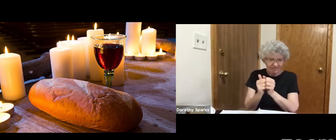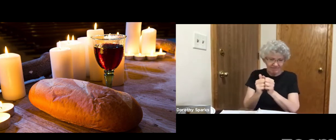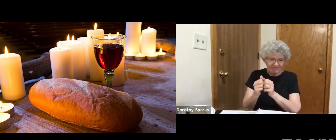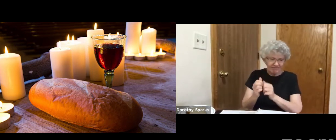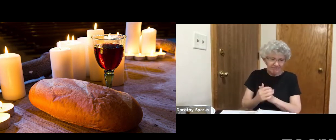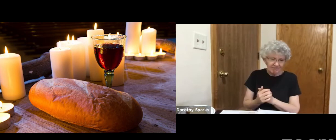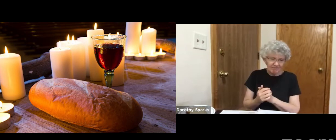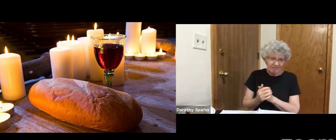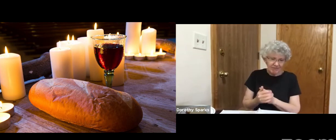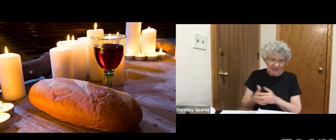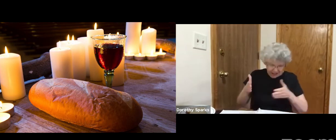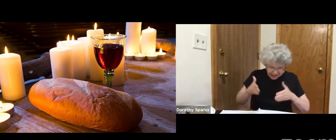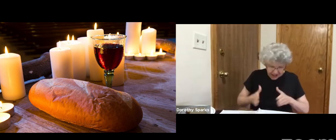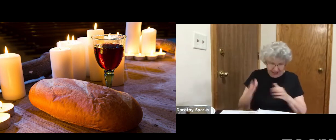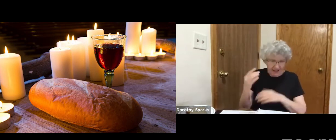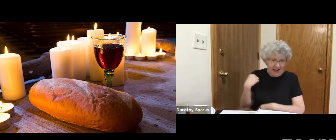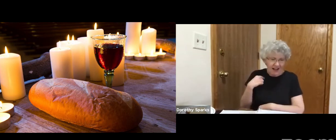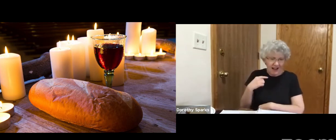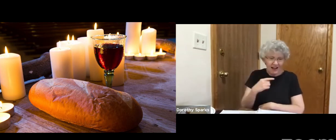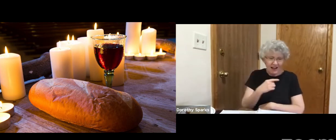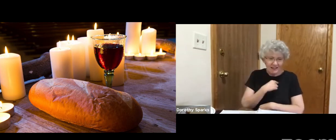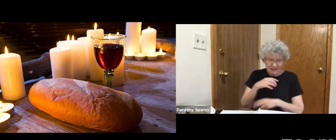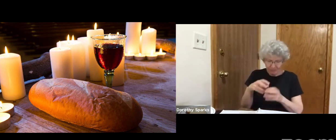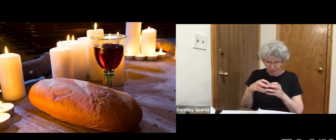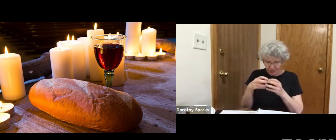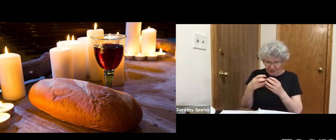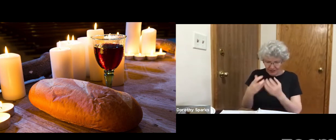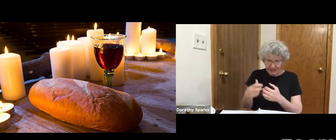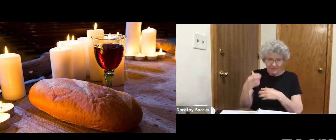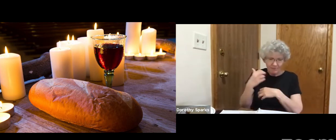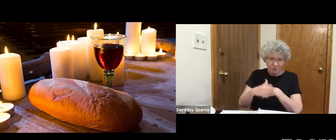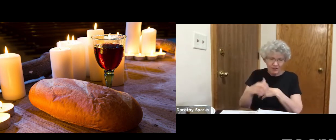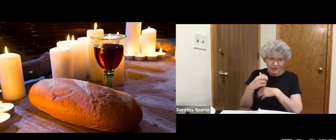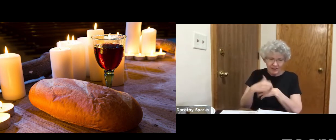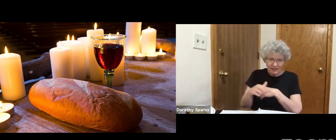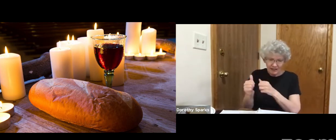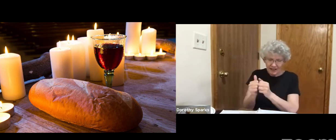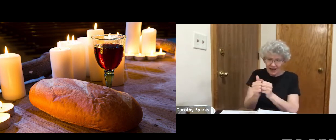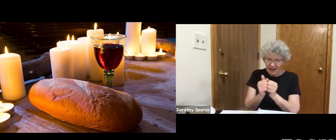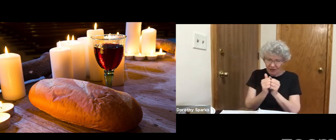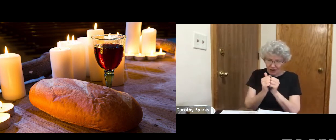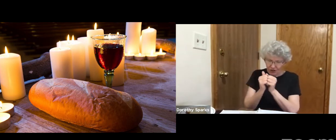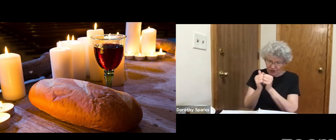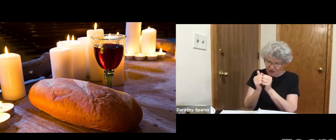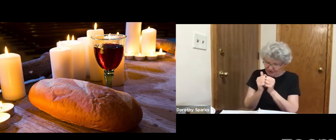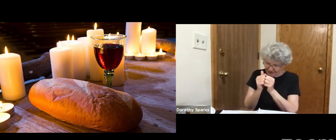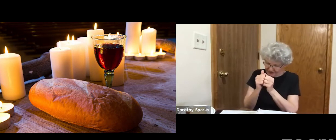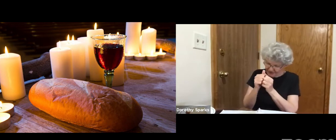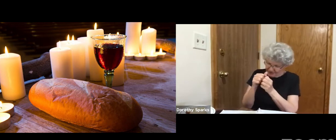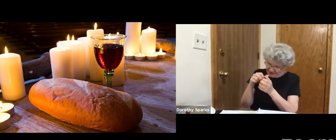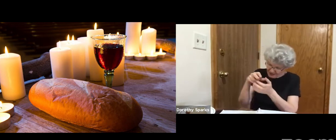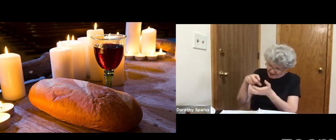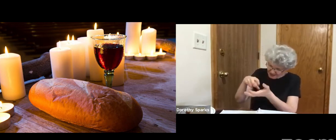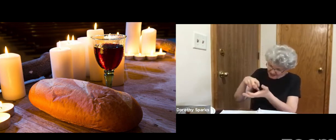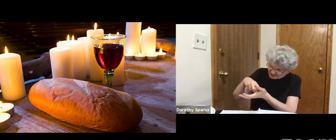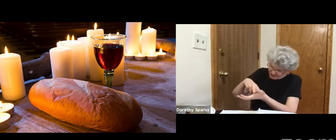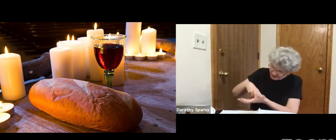Let us break bread together on our